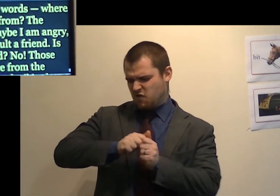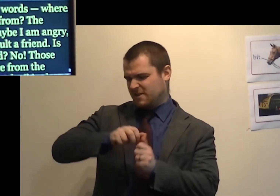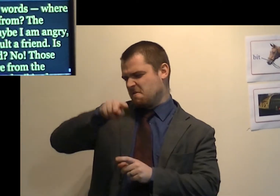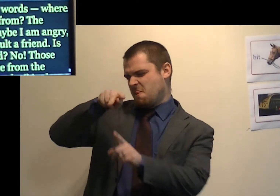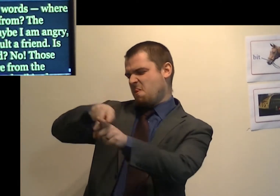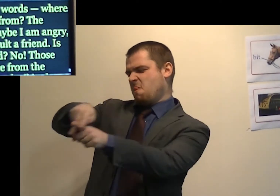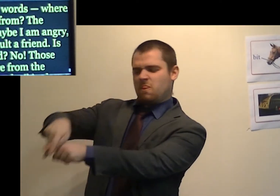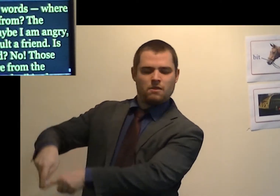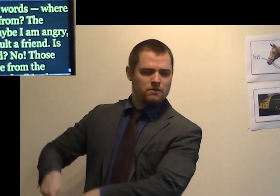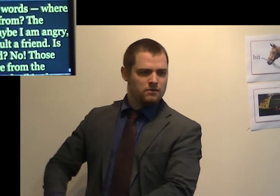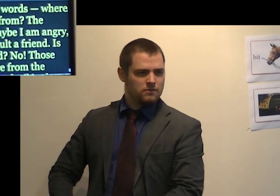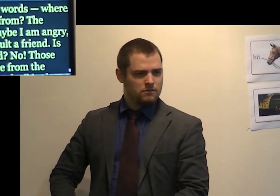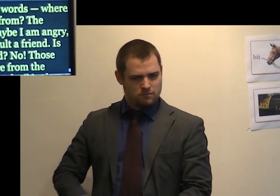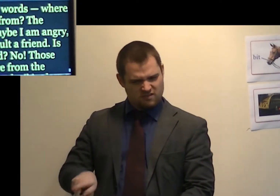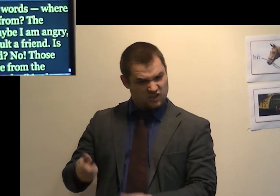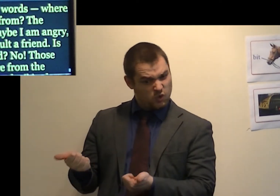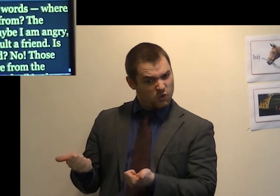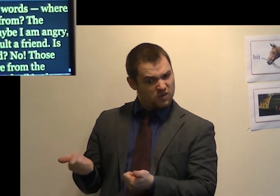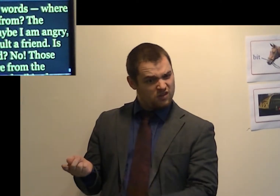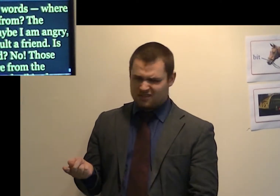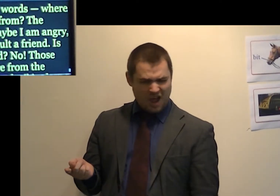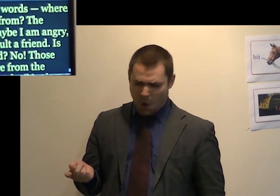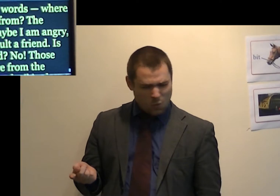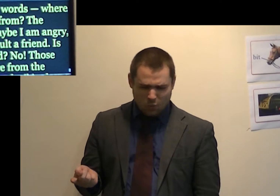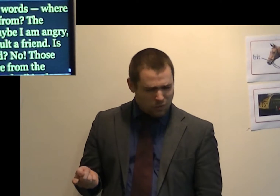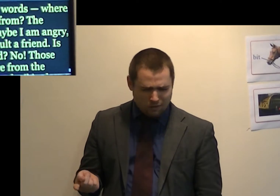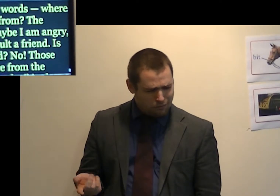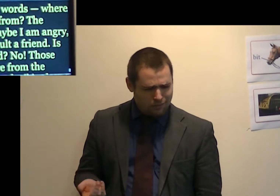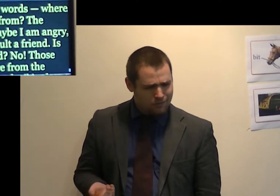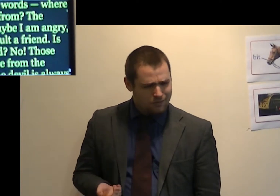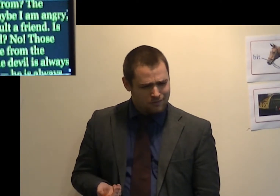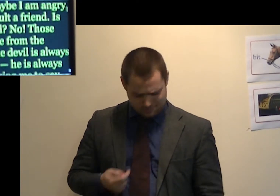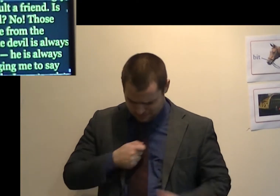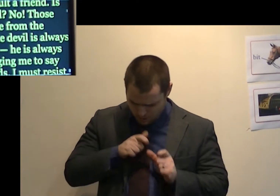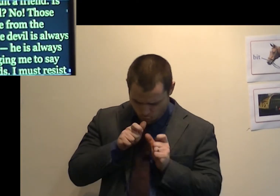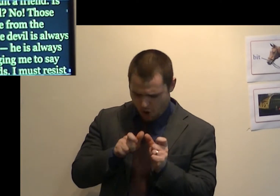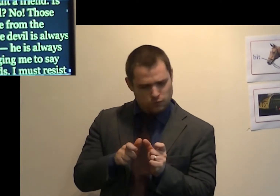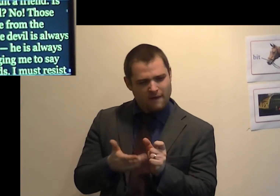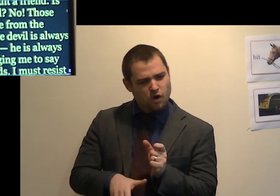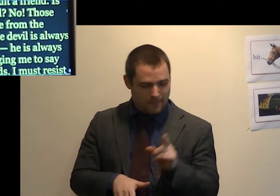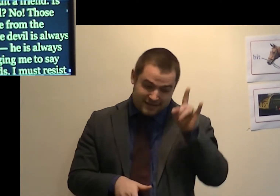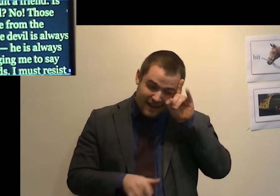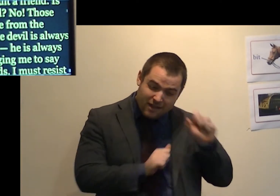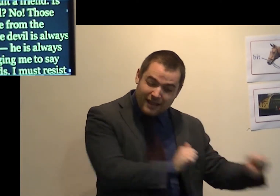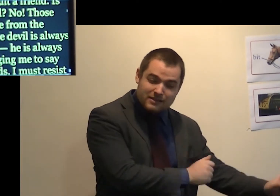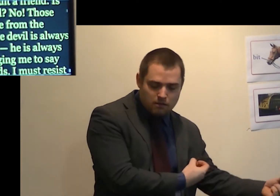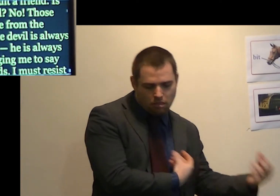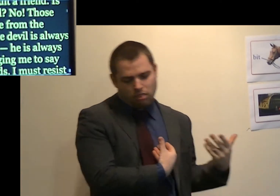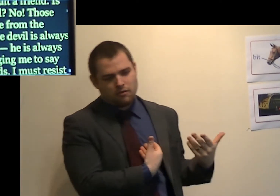Is that good? No. Those words are from the devil. The devil